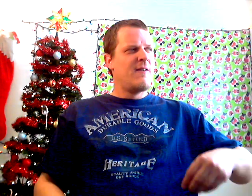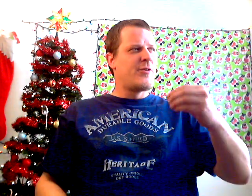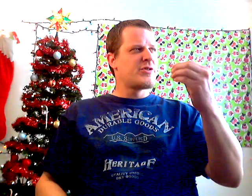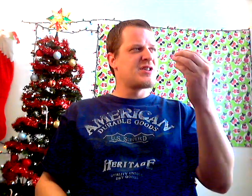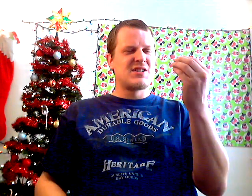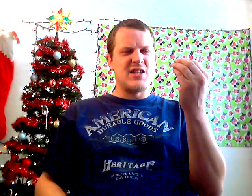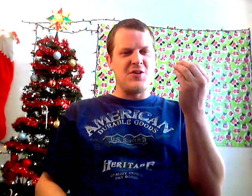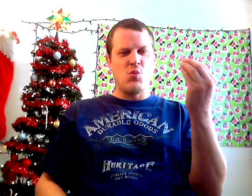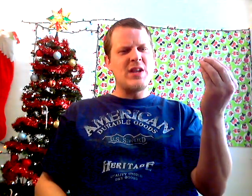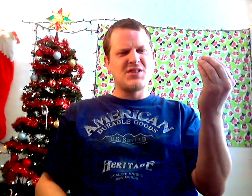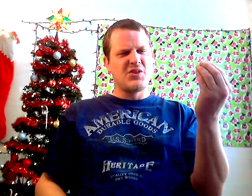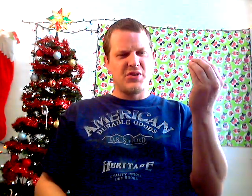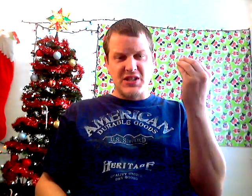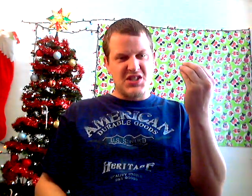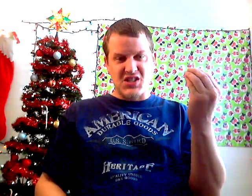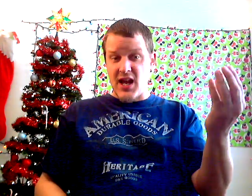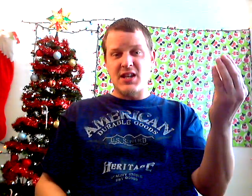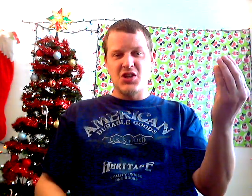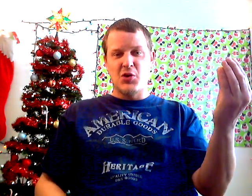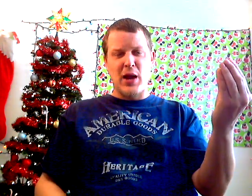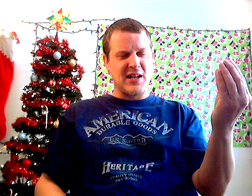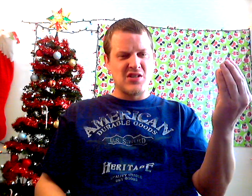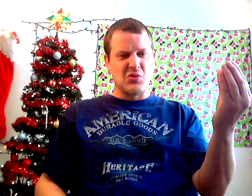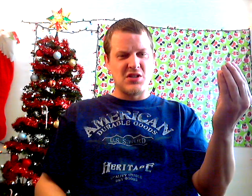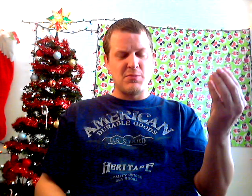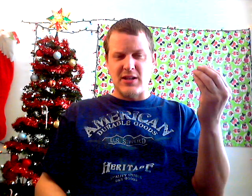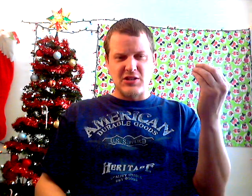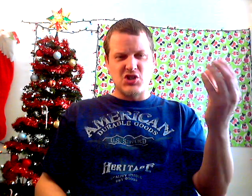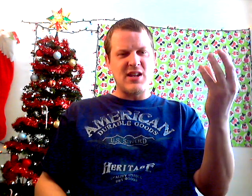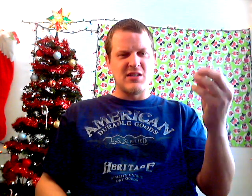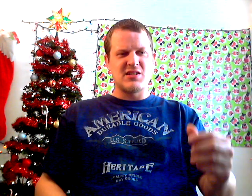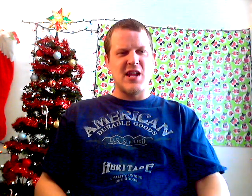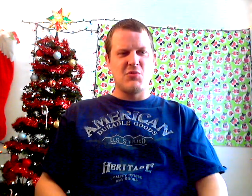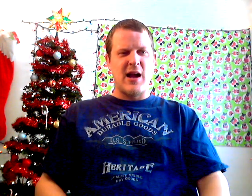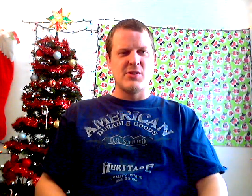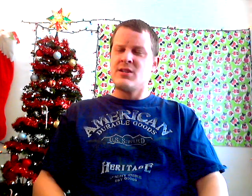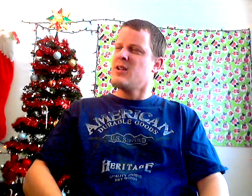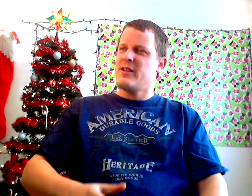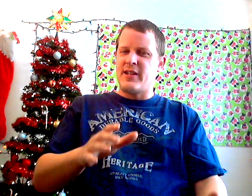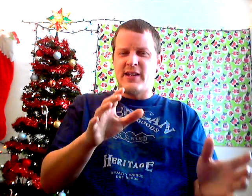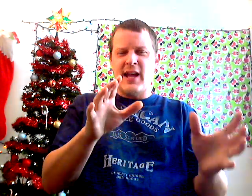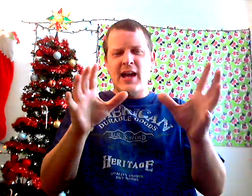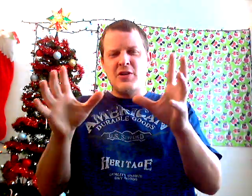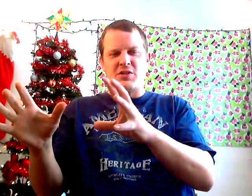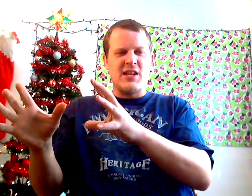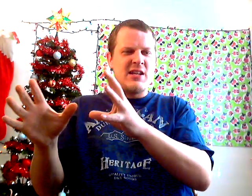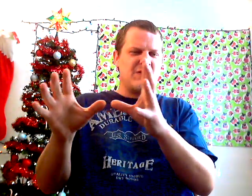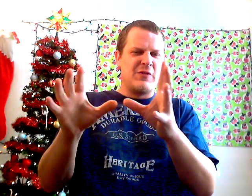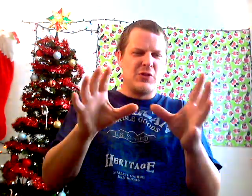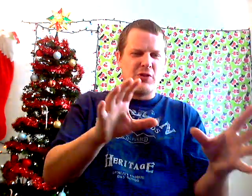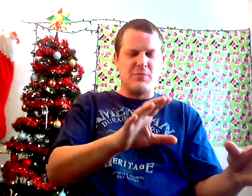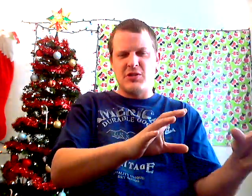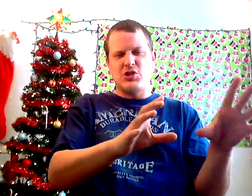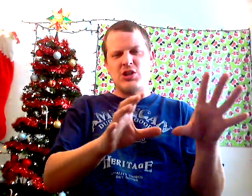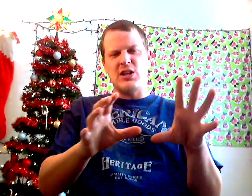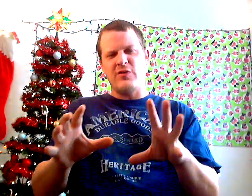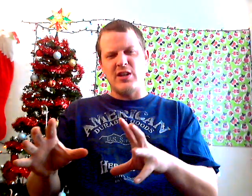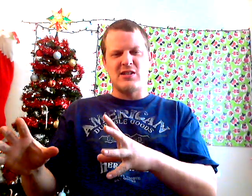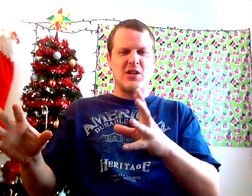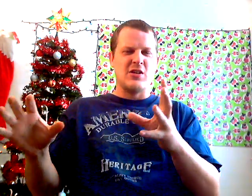versus the weasel, the snake in the grass, so to speak, and Jake the Snake Robbers, the guy who's evil and mischievous and